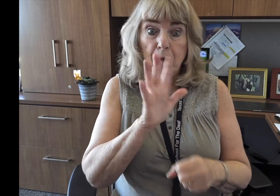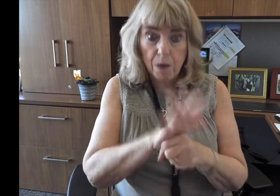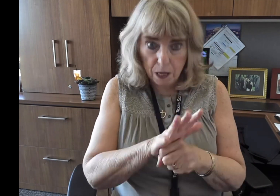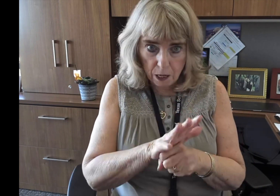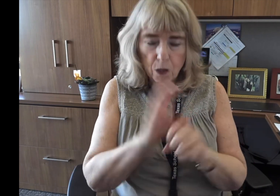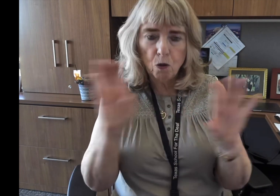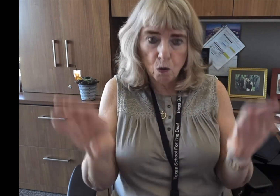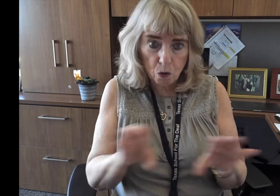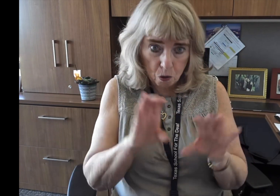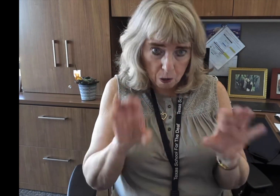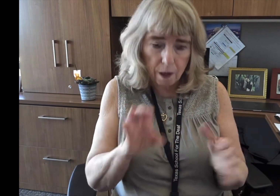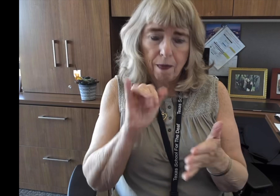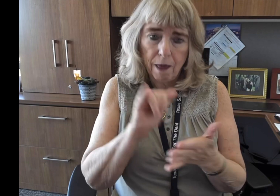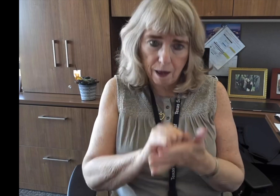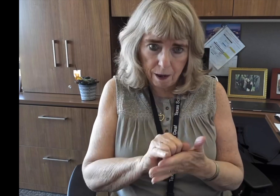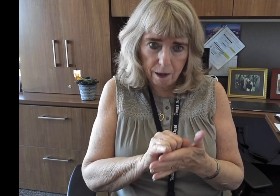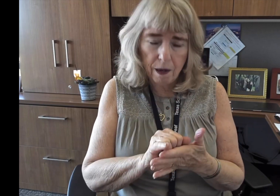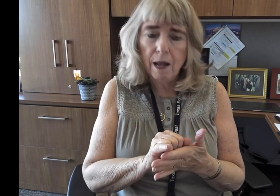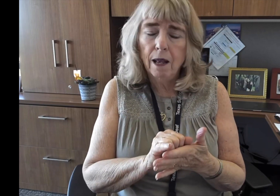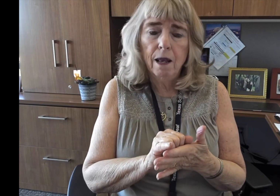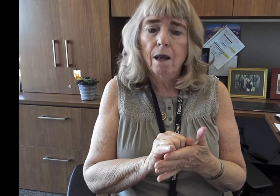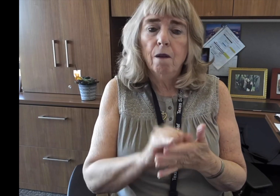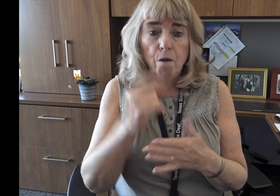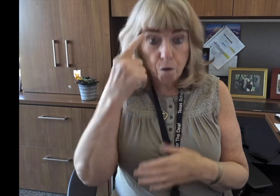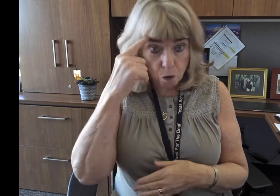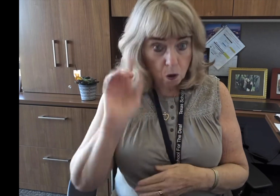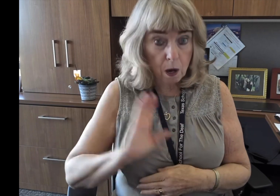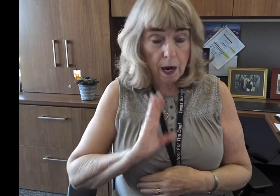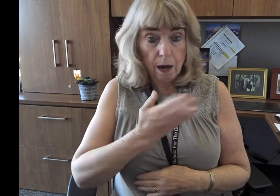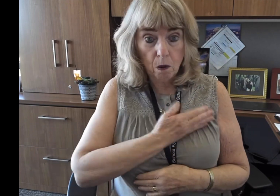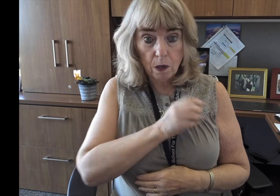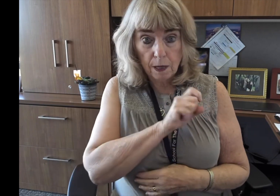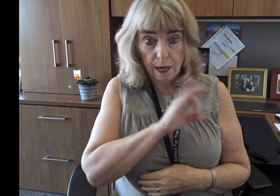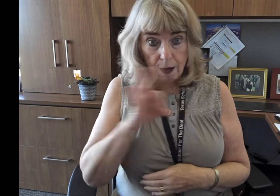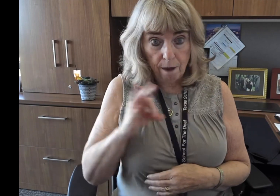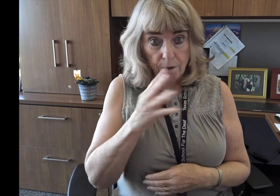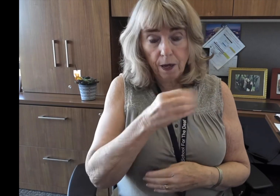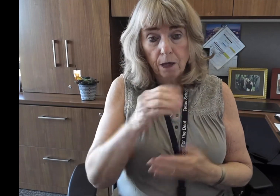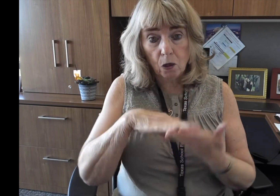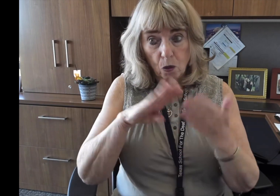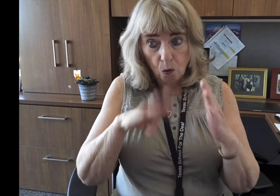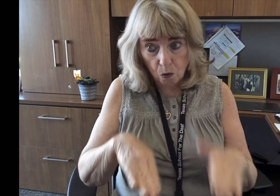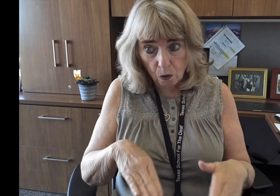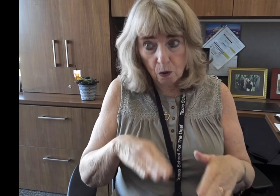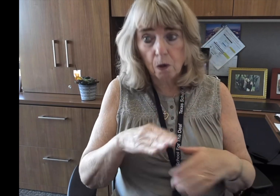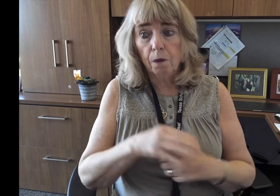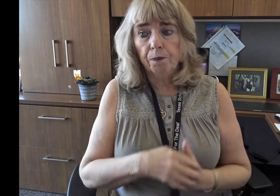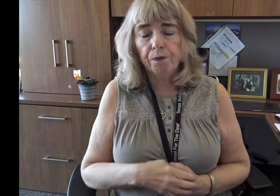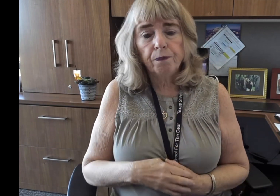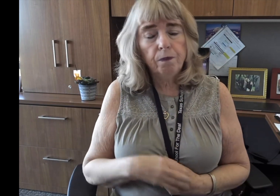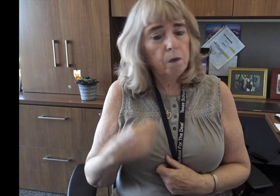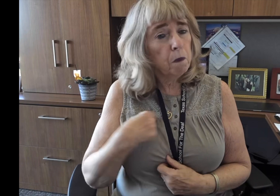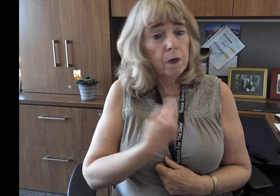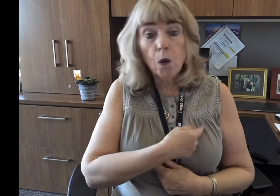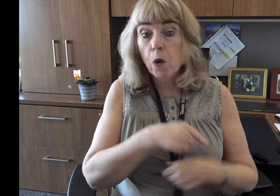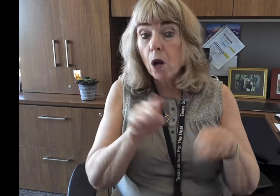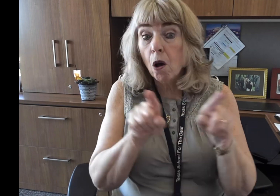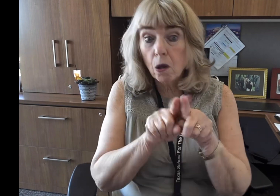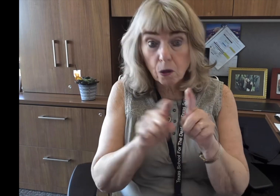And I can assure you that we at TSD are committed to doing that for our